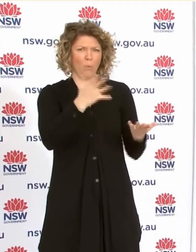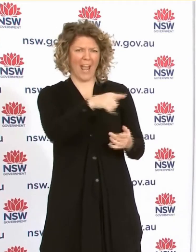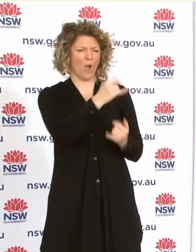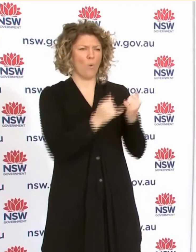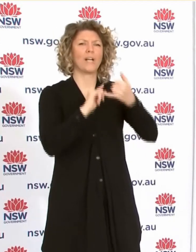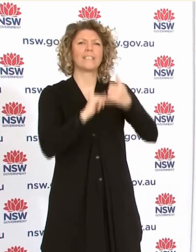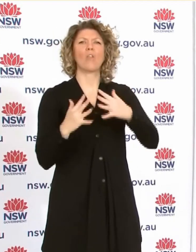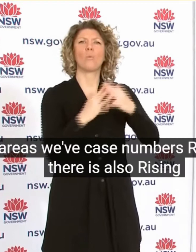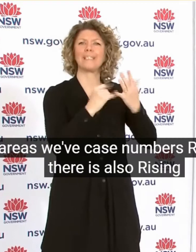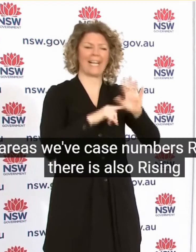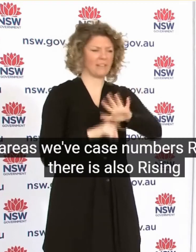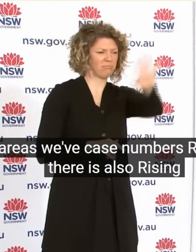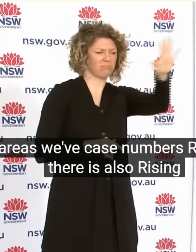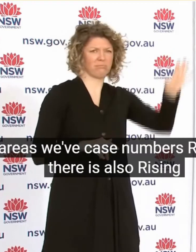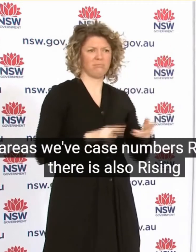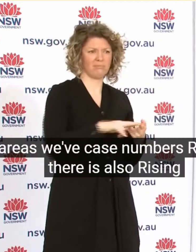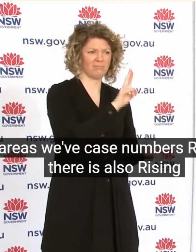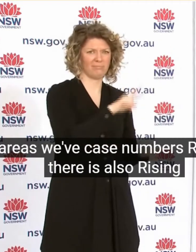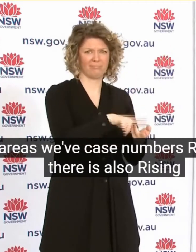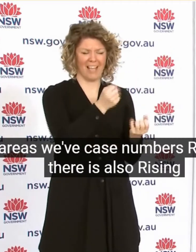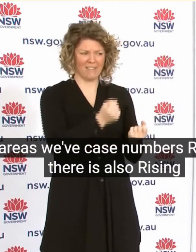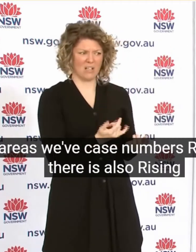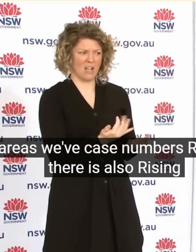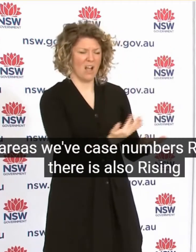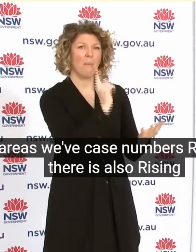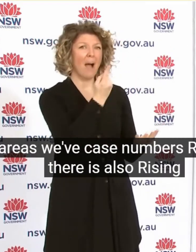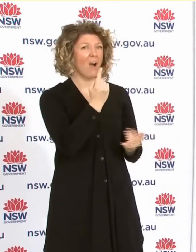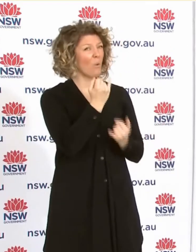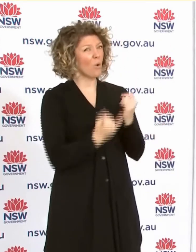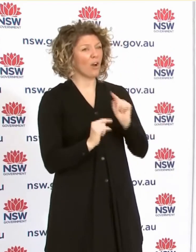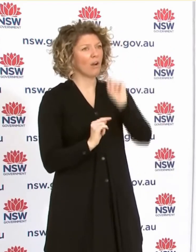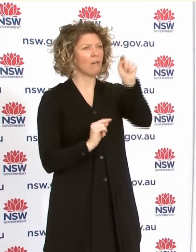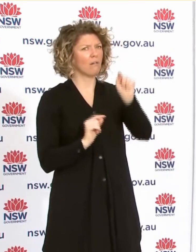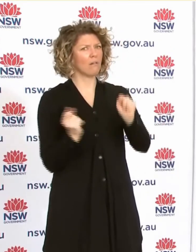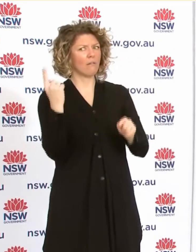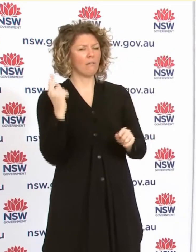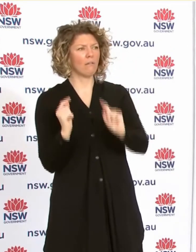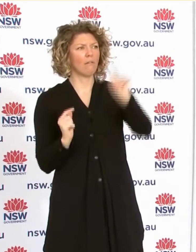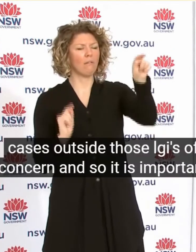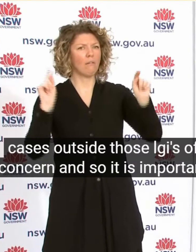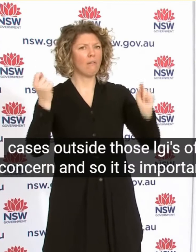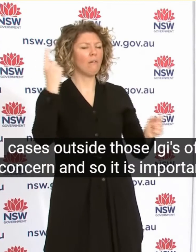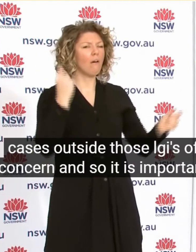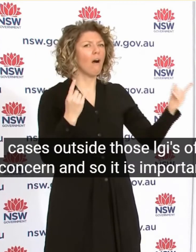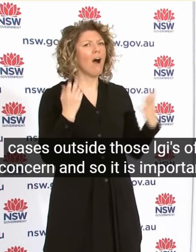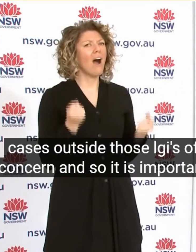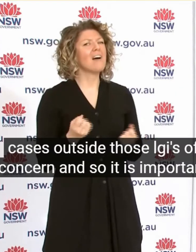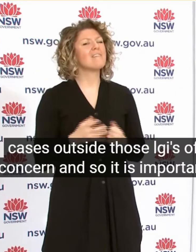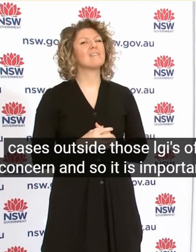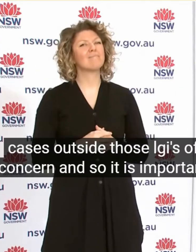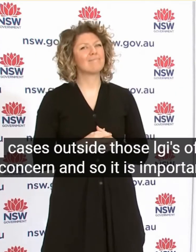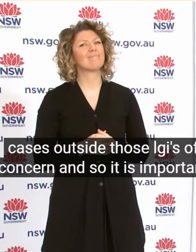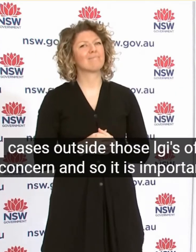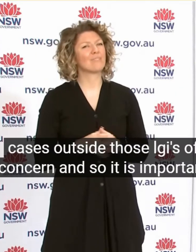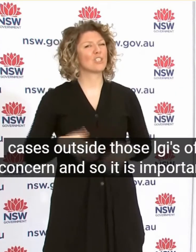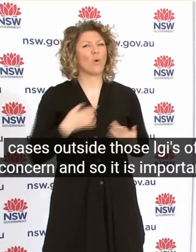Numbers Rising There Is Also Rising Cases Outside Those LGAs Of Concern And So It Is Important That There Is No Complac